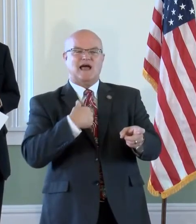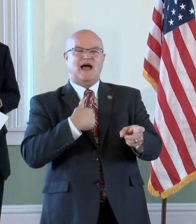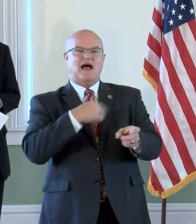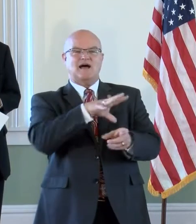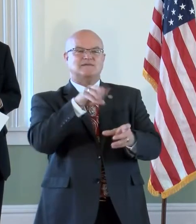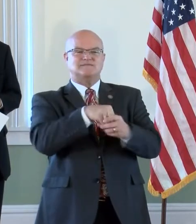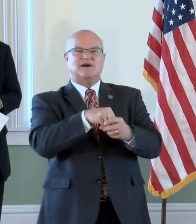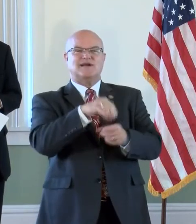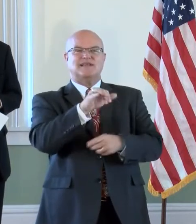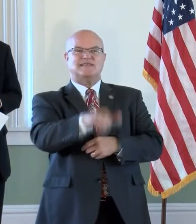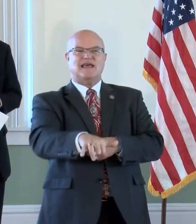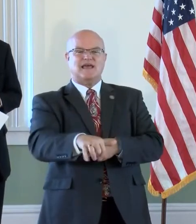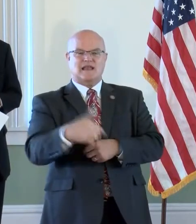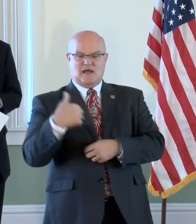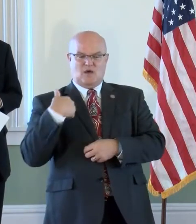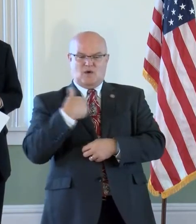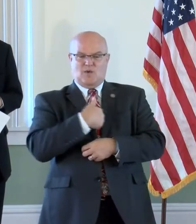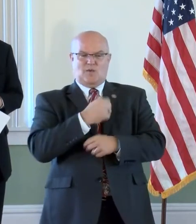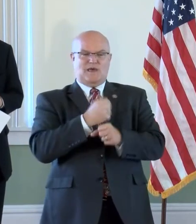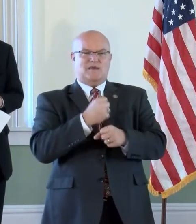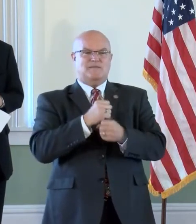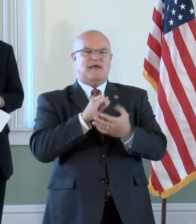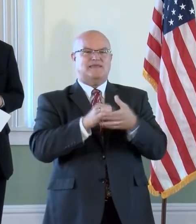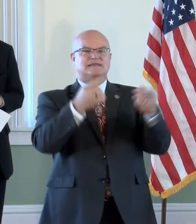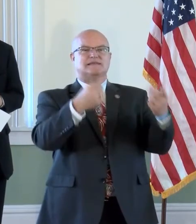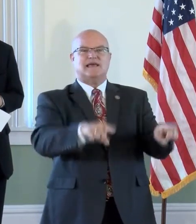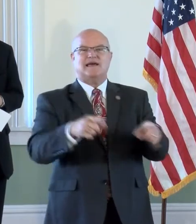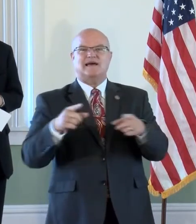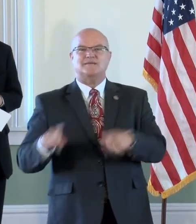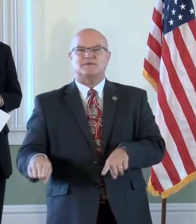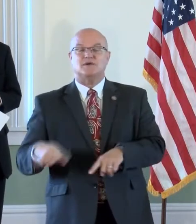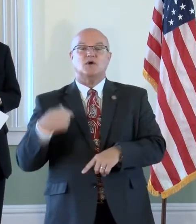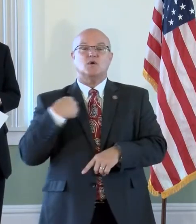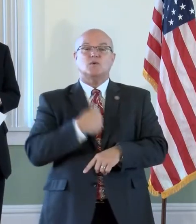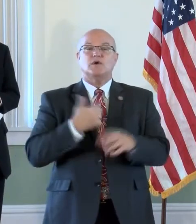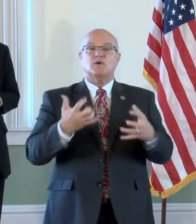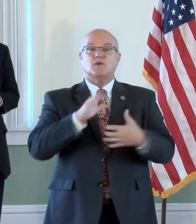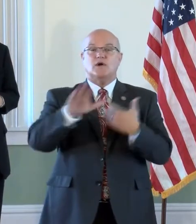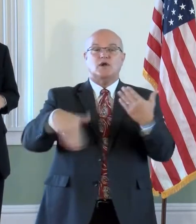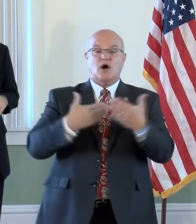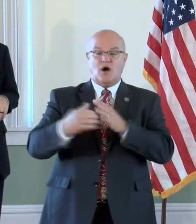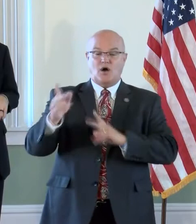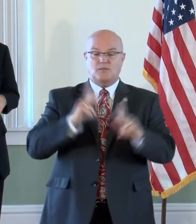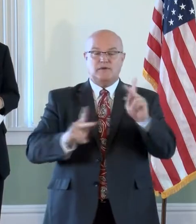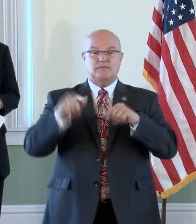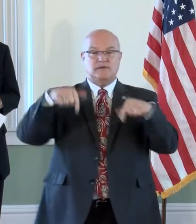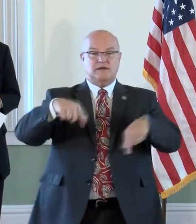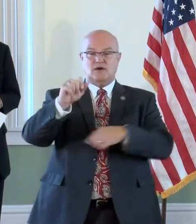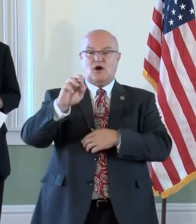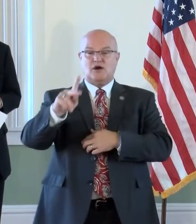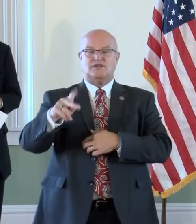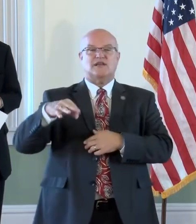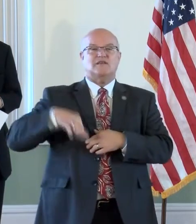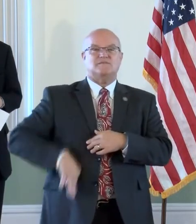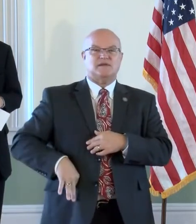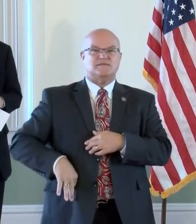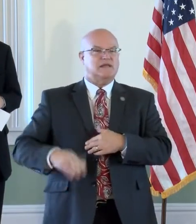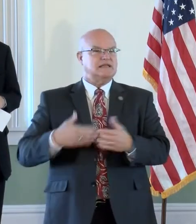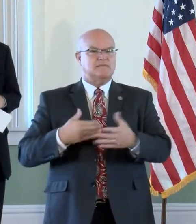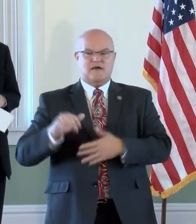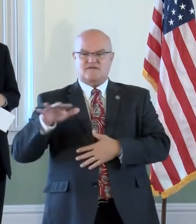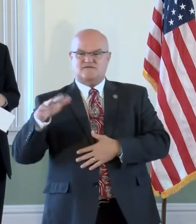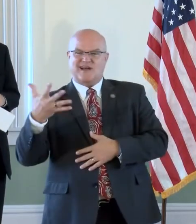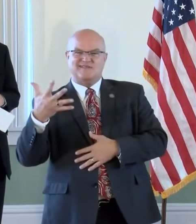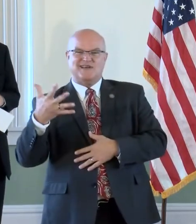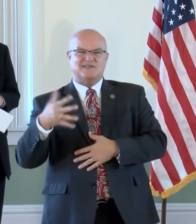this. We helped make this happen. We want all Arkansans to have that benefit. Whether it is $5 or